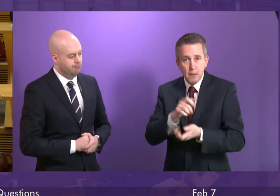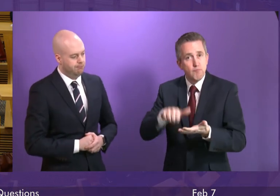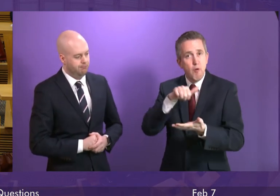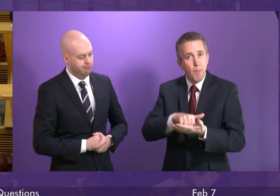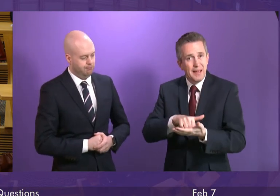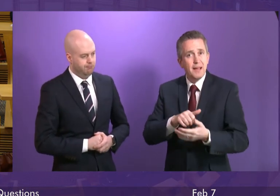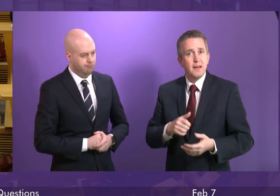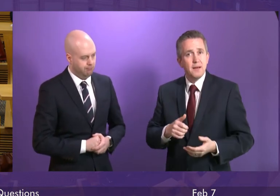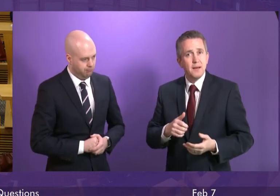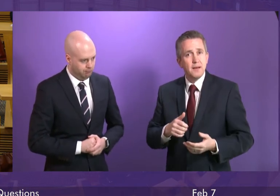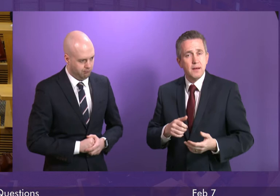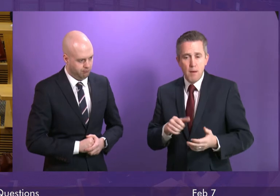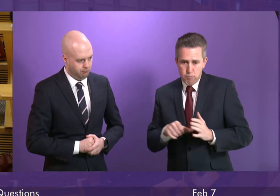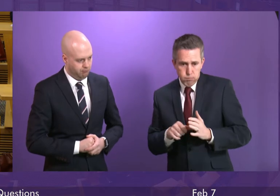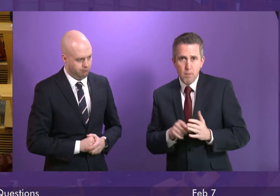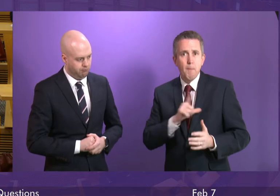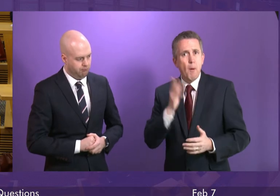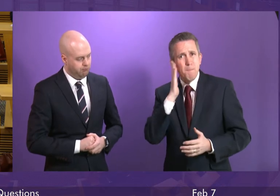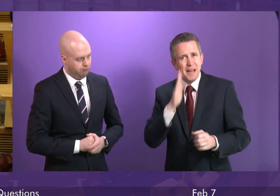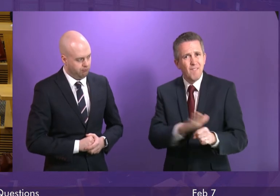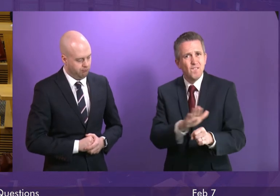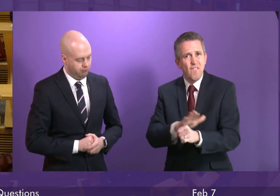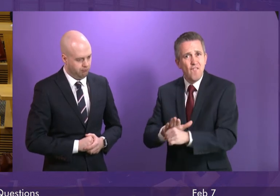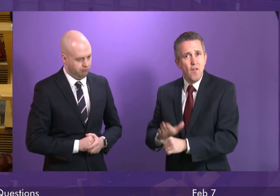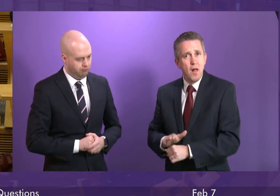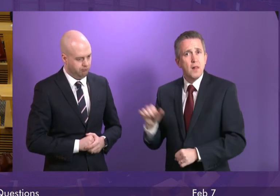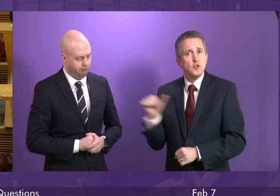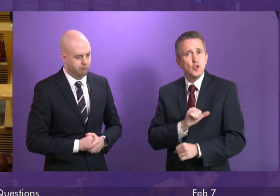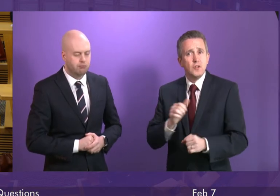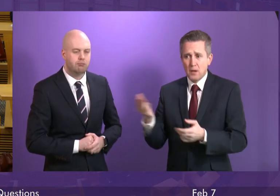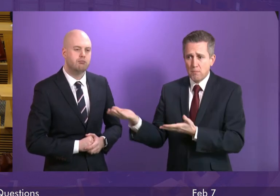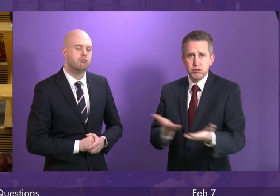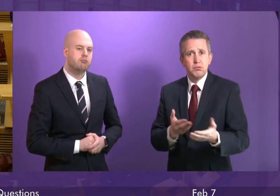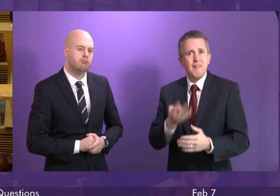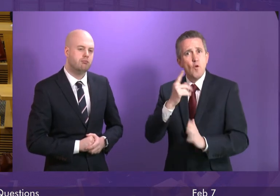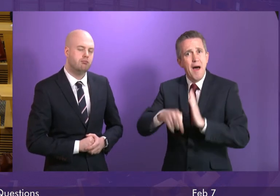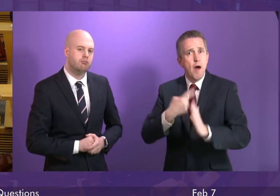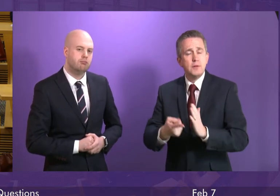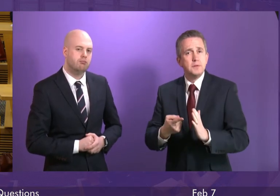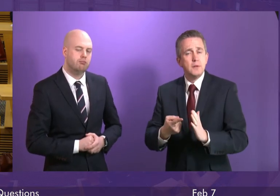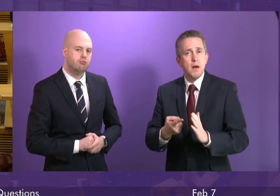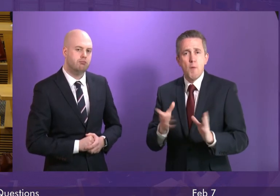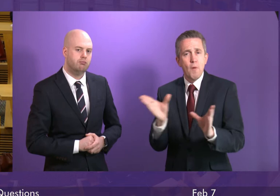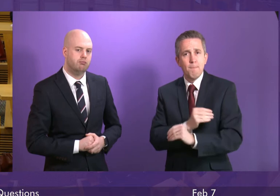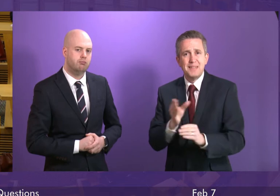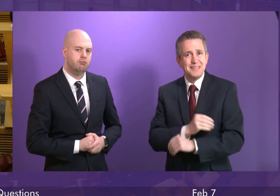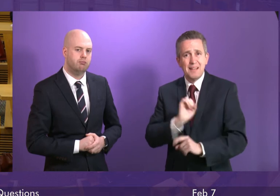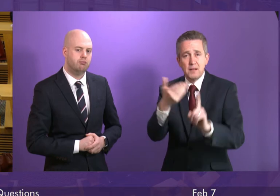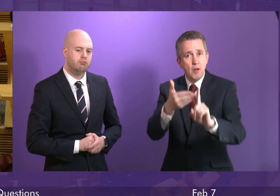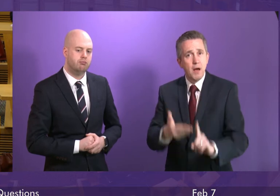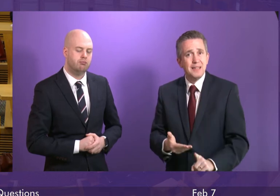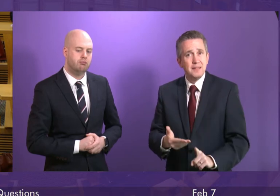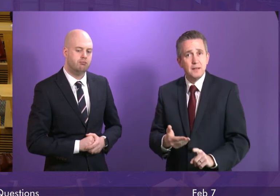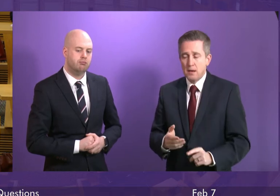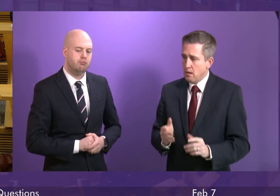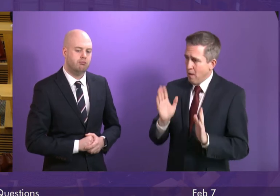access to a bed quickly within the agreed four hour target. It is contributing to short notice cancellation